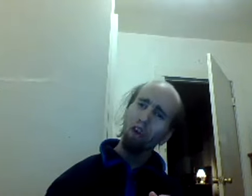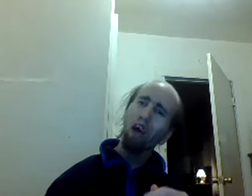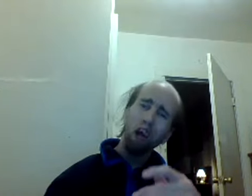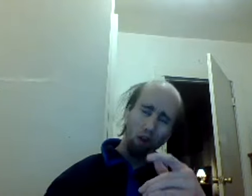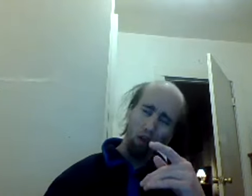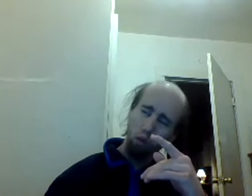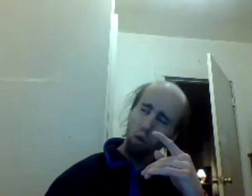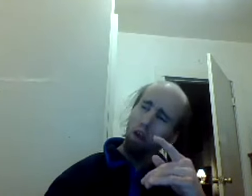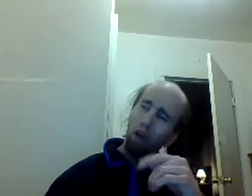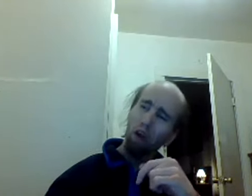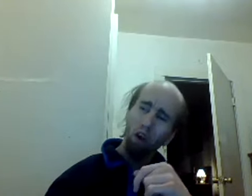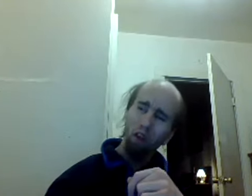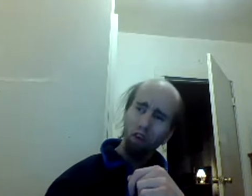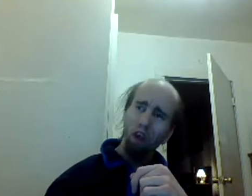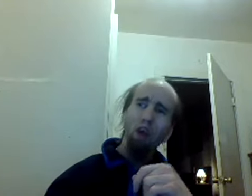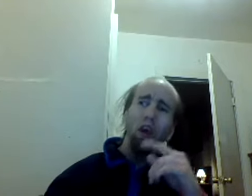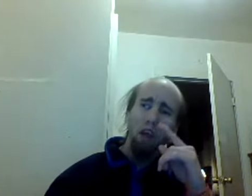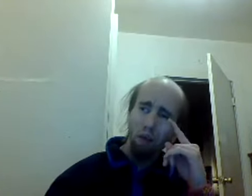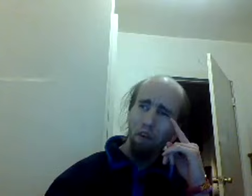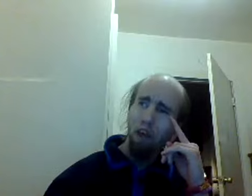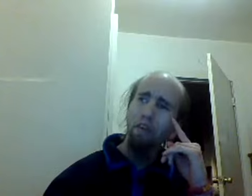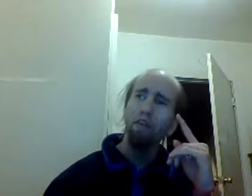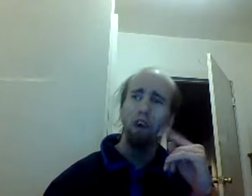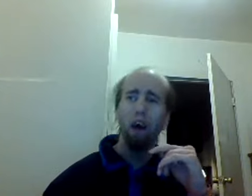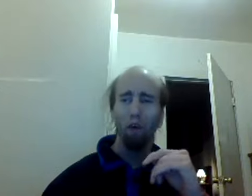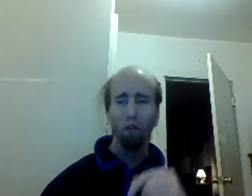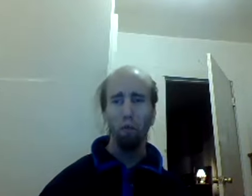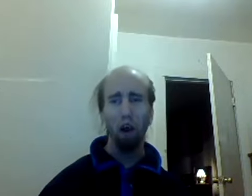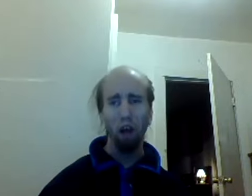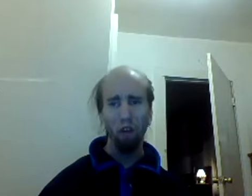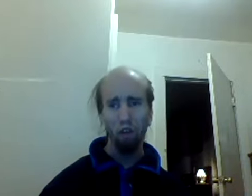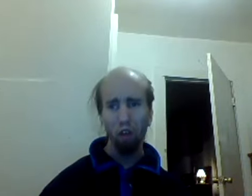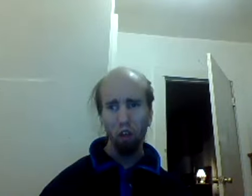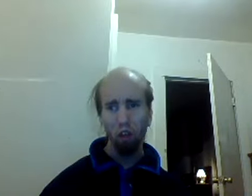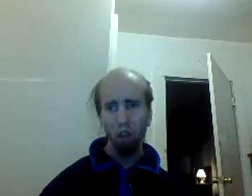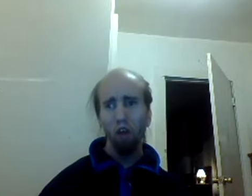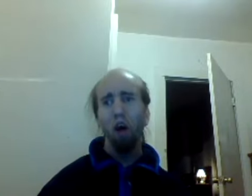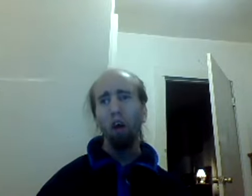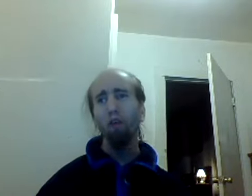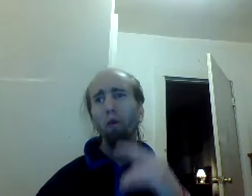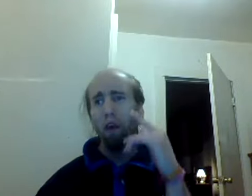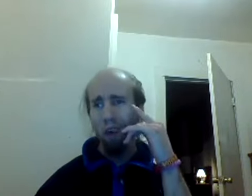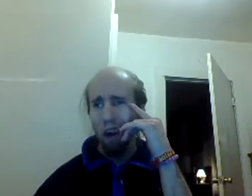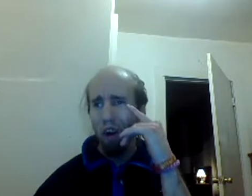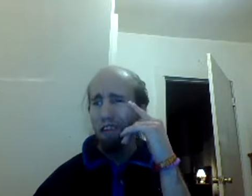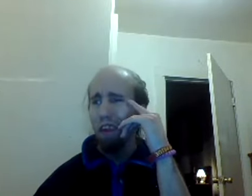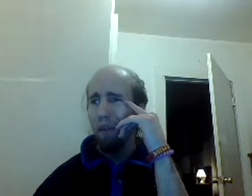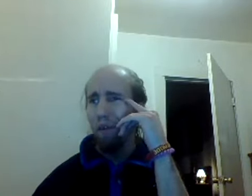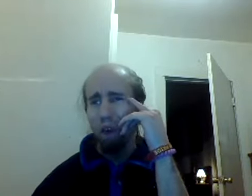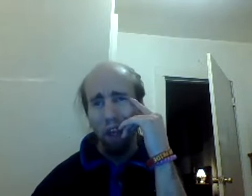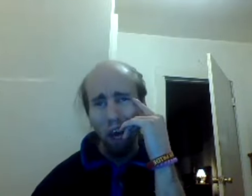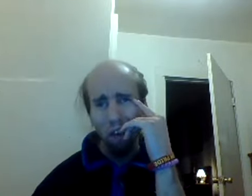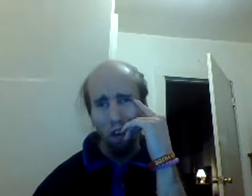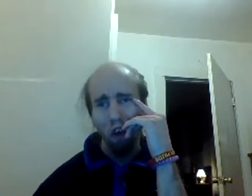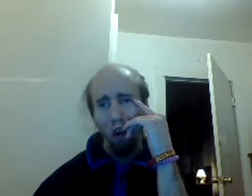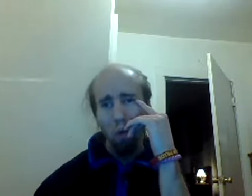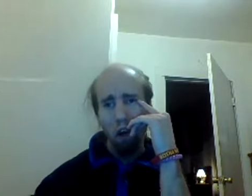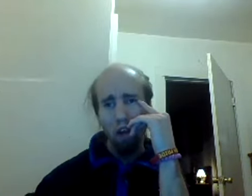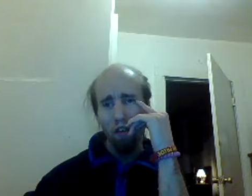artist and a truly great artist never takes his eye off the prize a truly great artist never forgets where